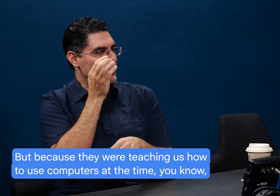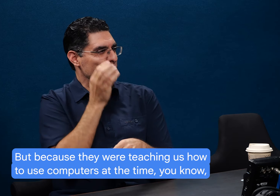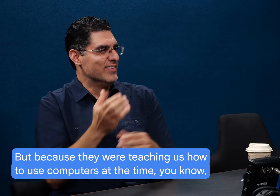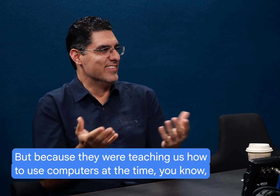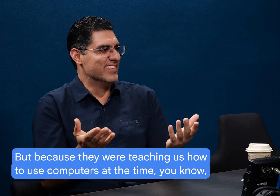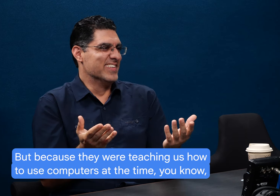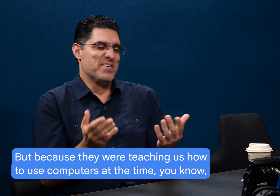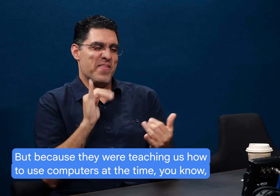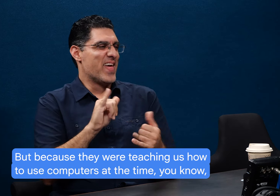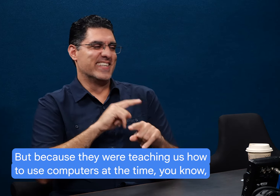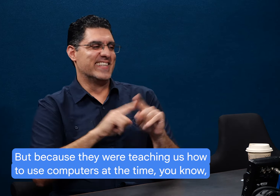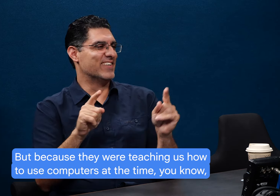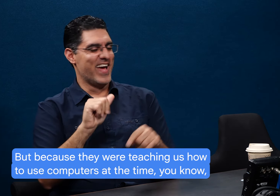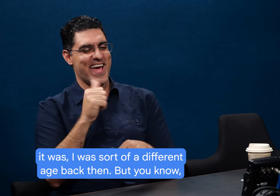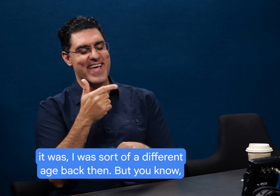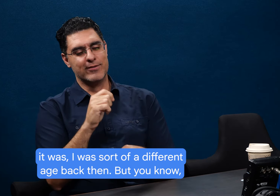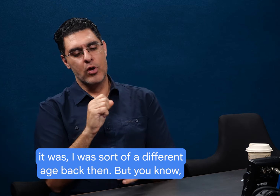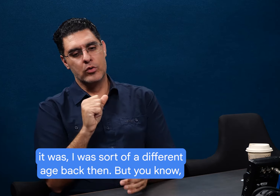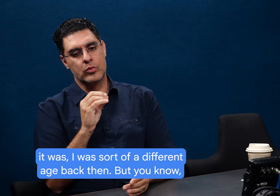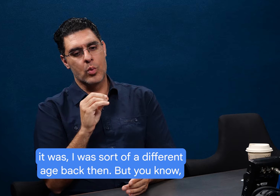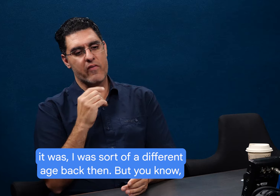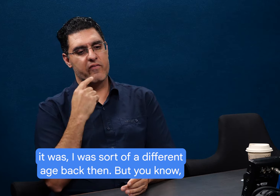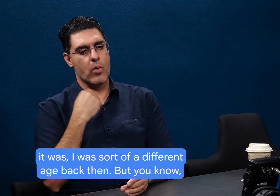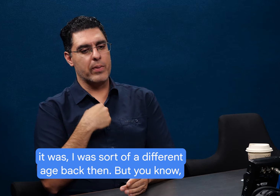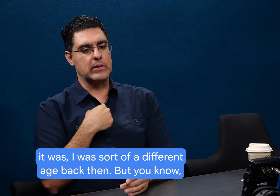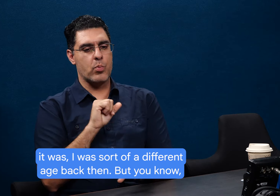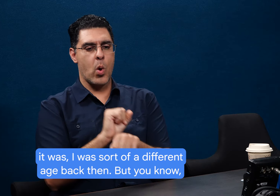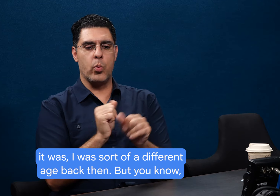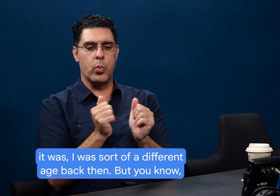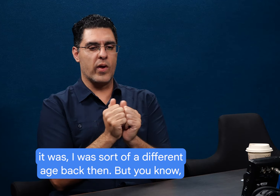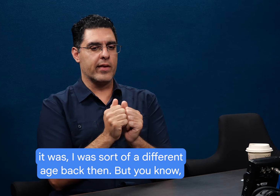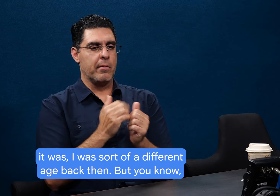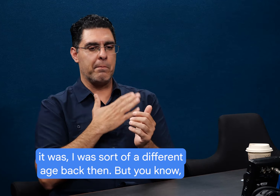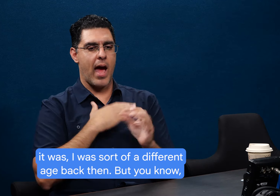they were teaching us how to use computers at the time, you know, I was sort of a different age back then.